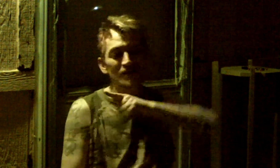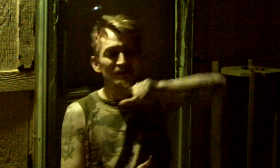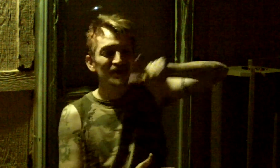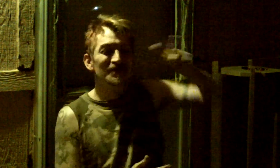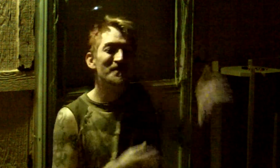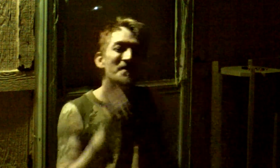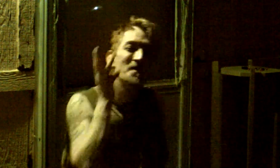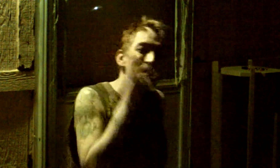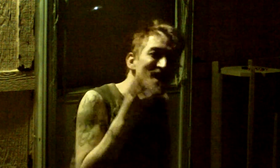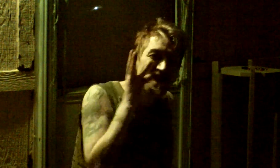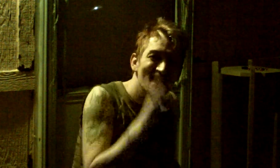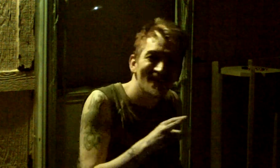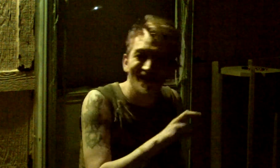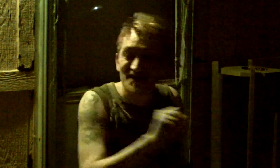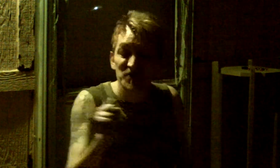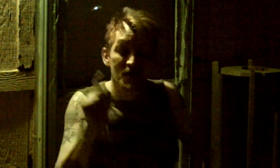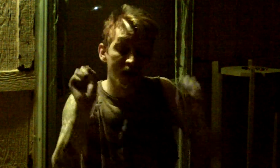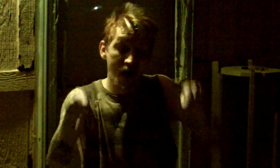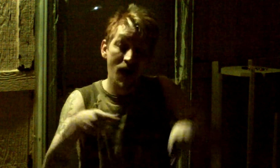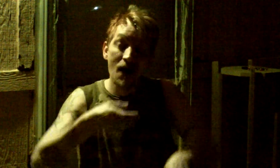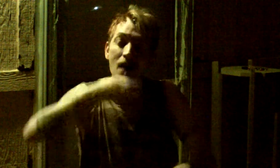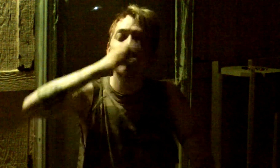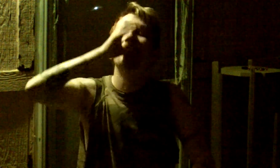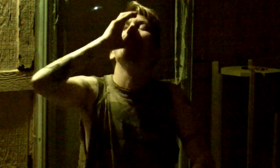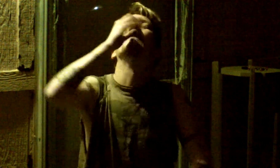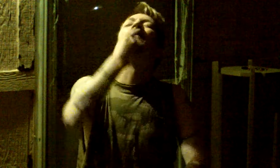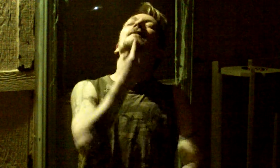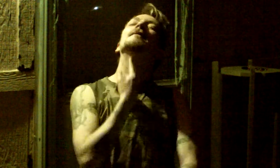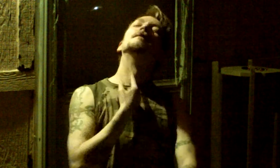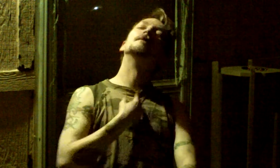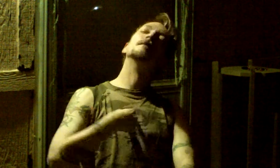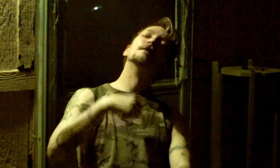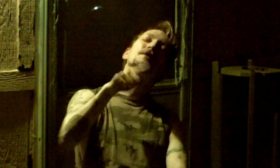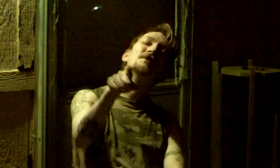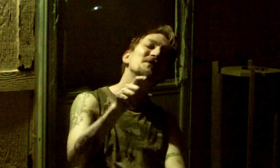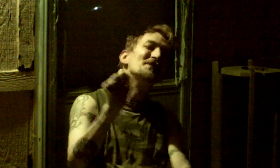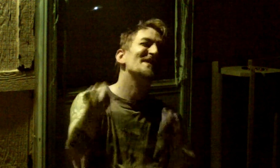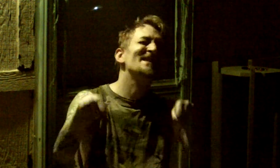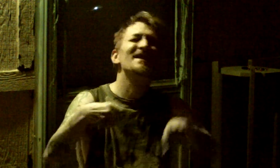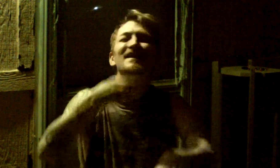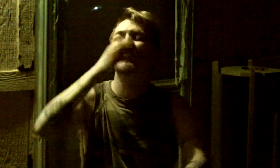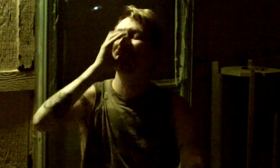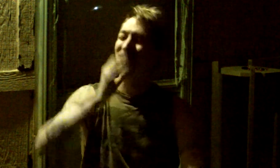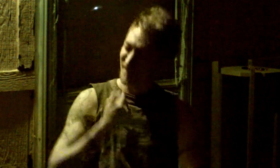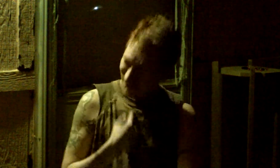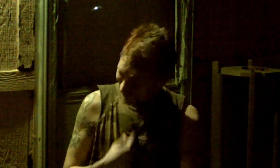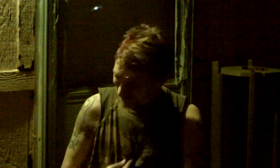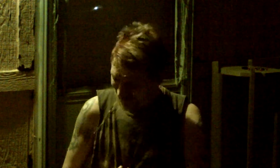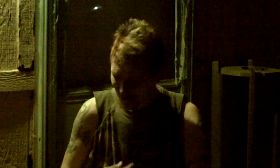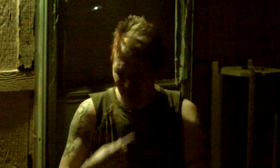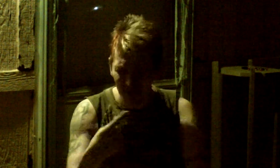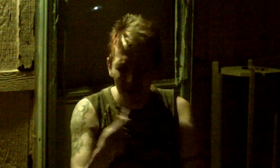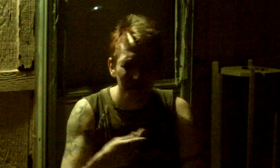So I just want you to be so will be so divine